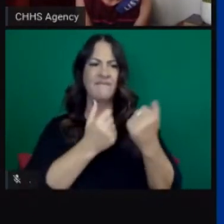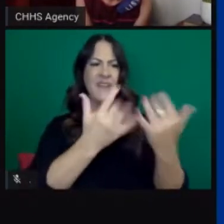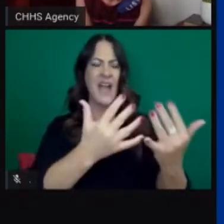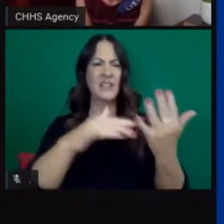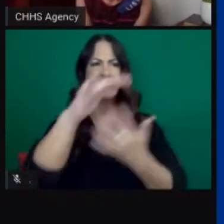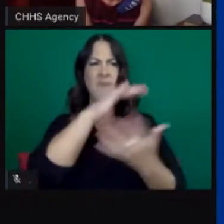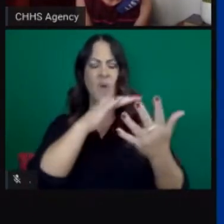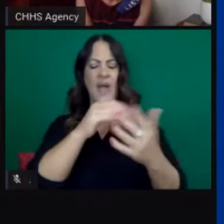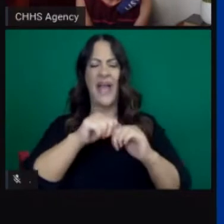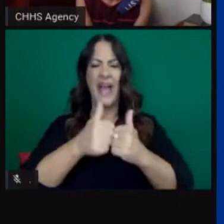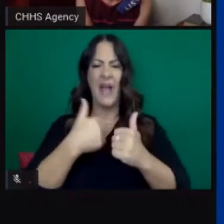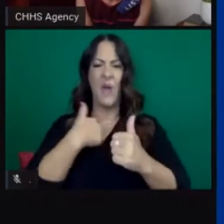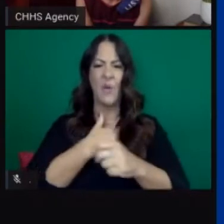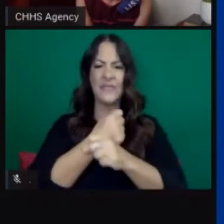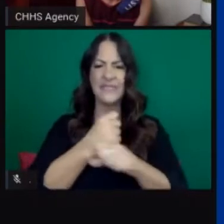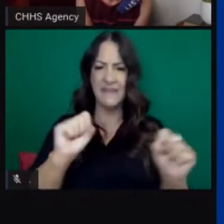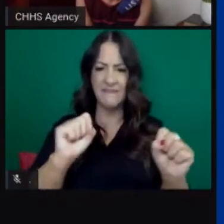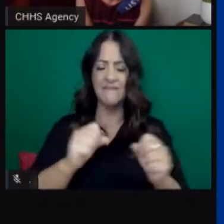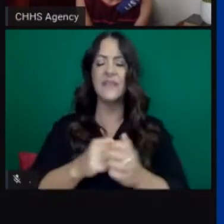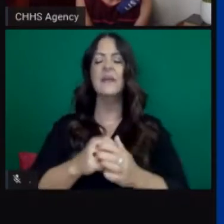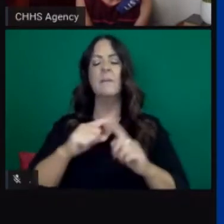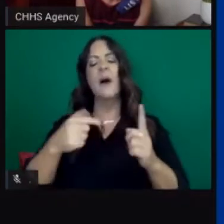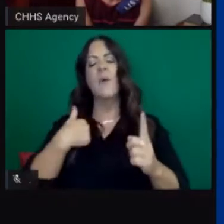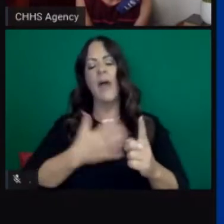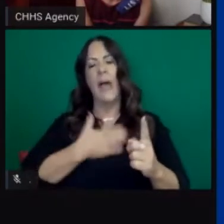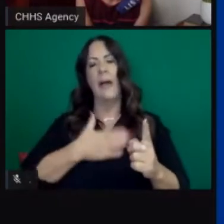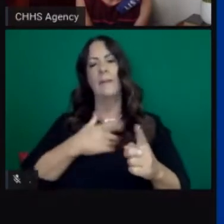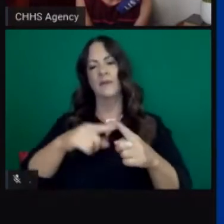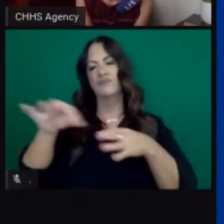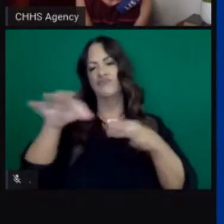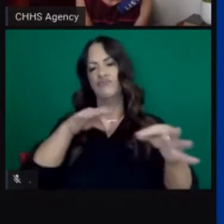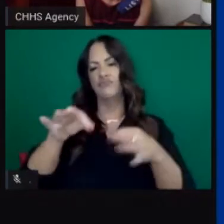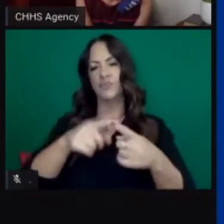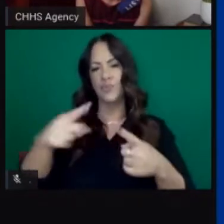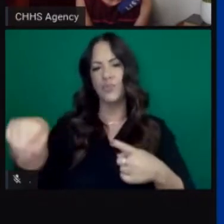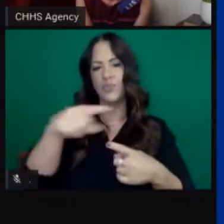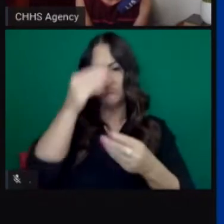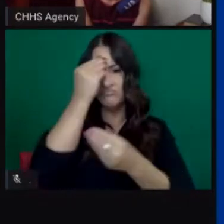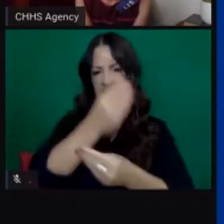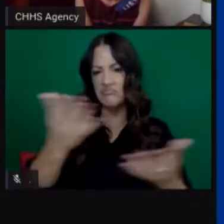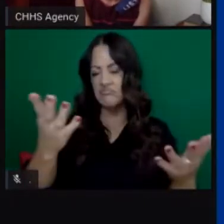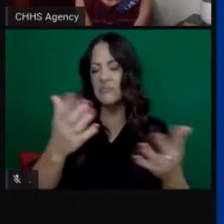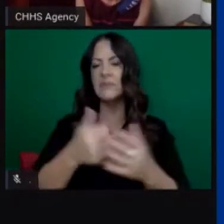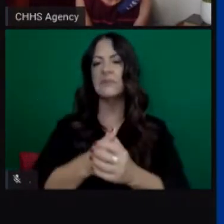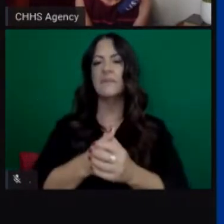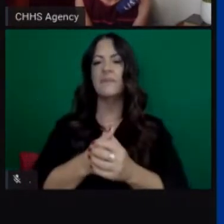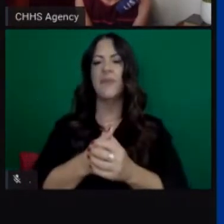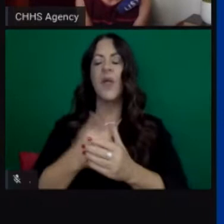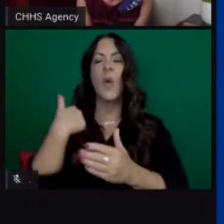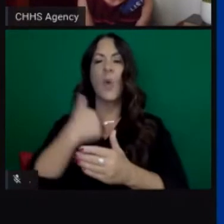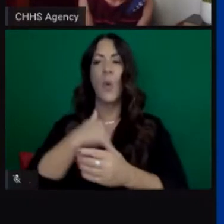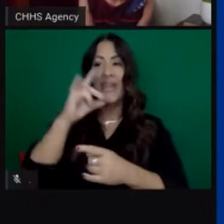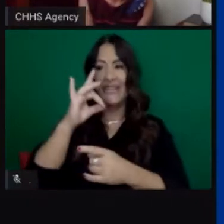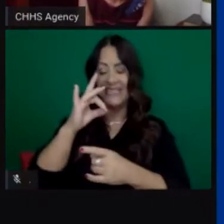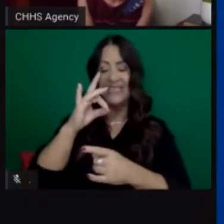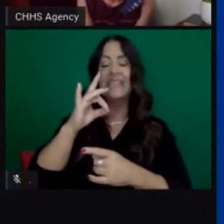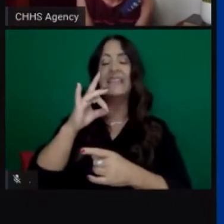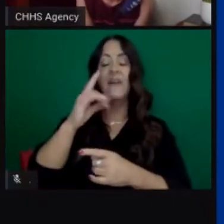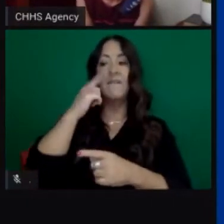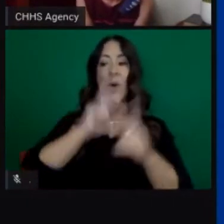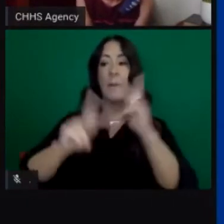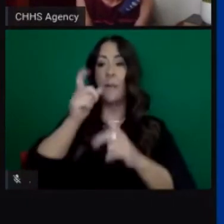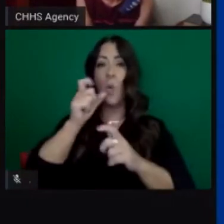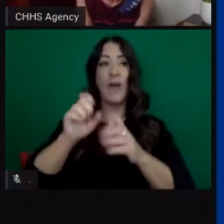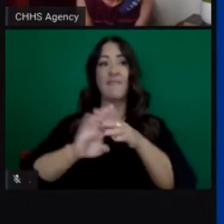pleased to share with you that we have managed to arrange non-congregate shelters, which essentially are individual